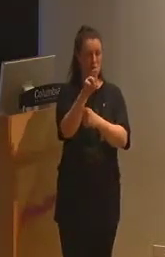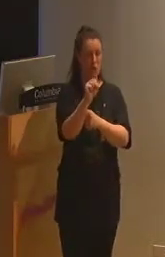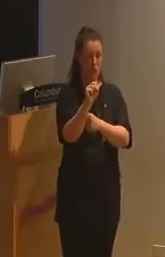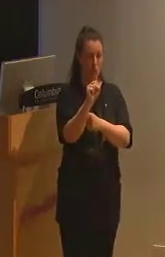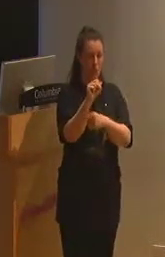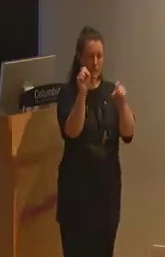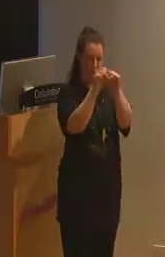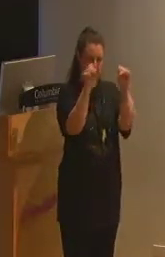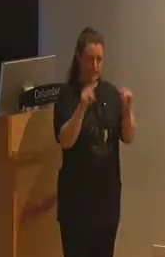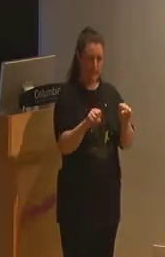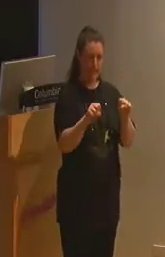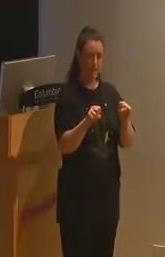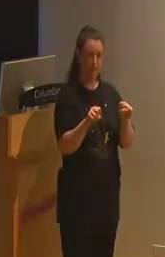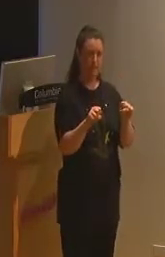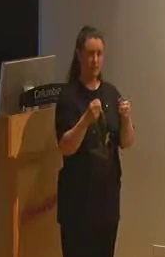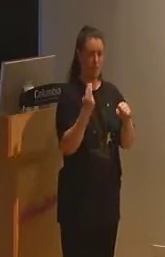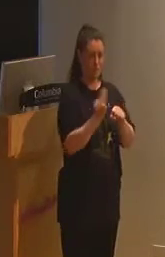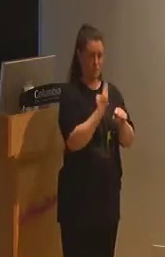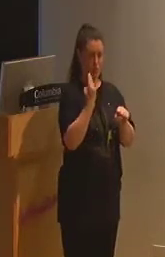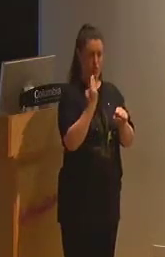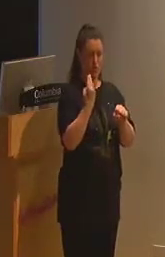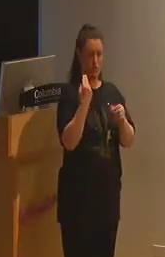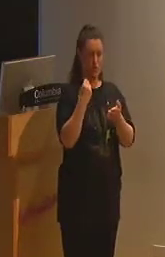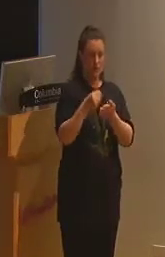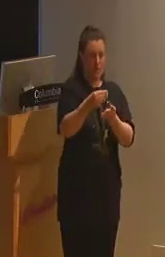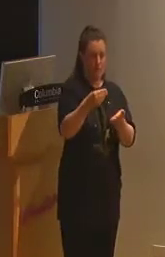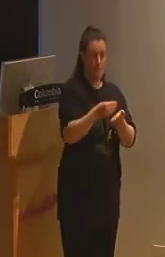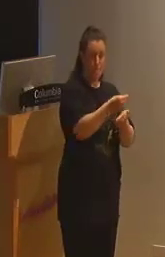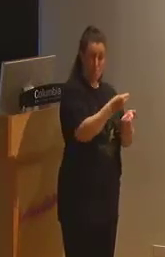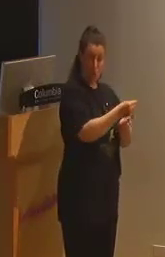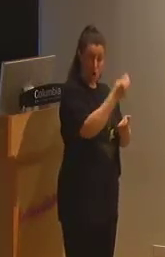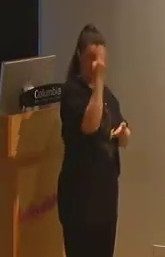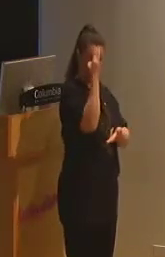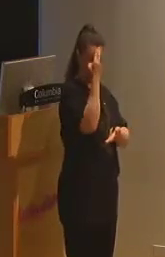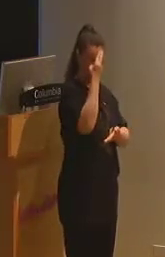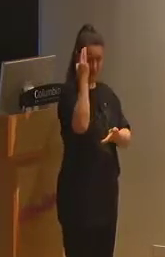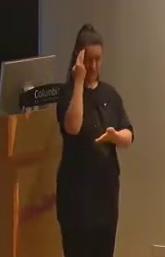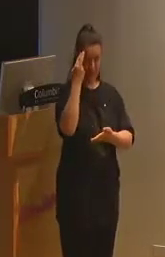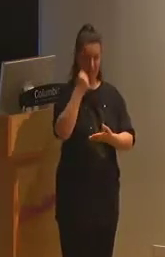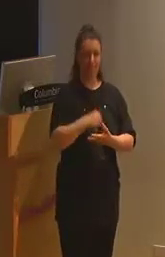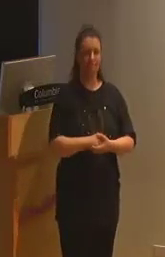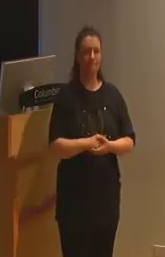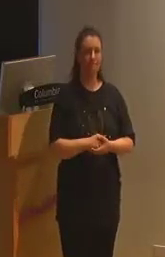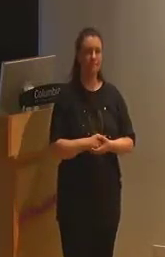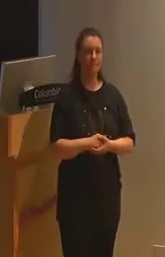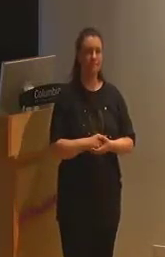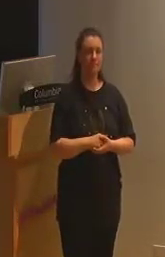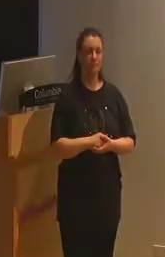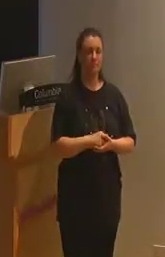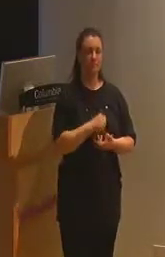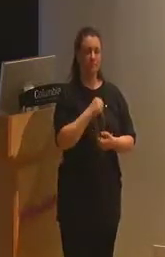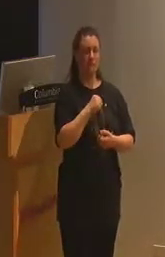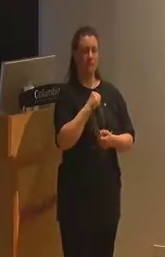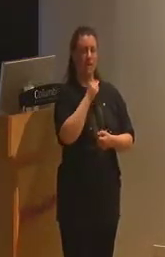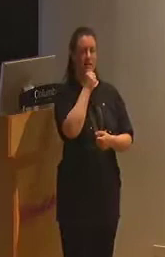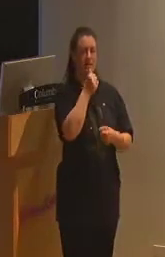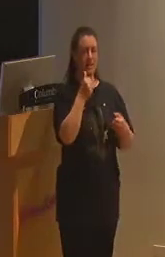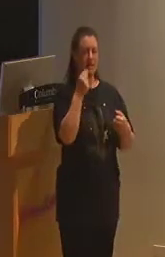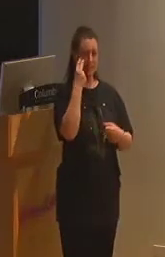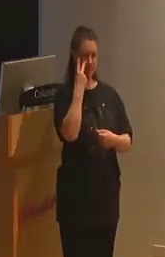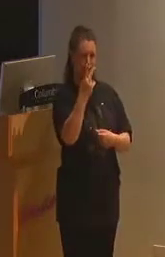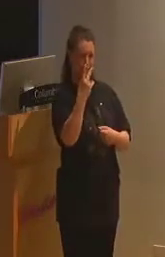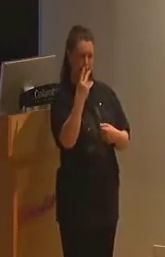system operates by an instrumental market-based logic and no longer reflects the notion of education as a public good that benefits all.